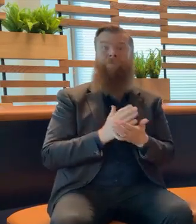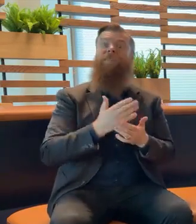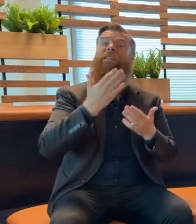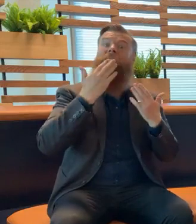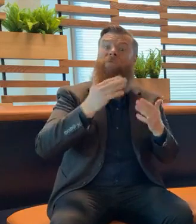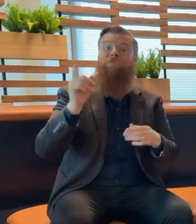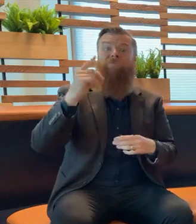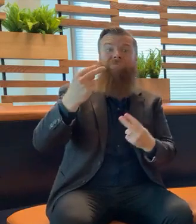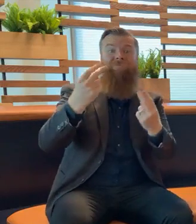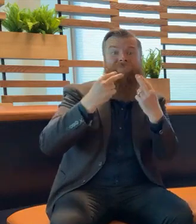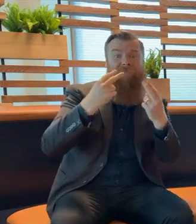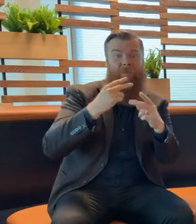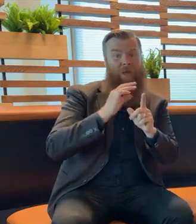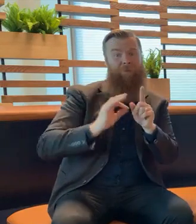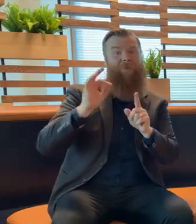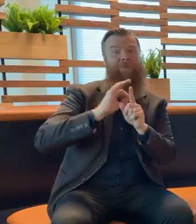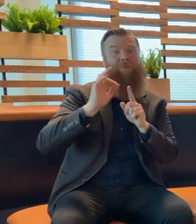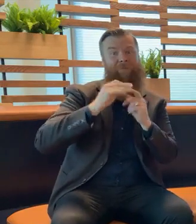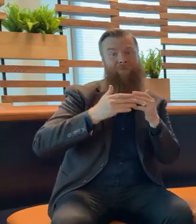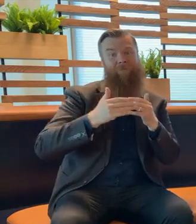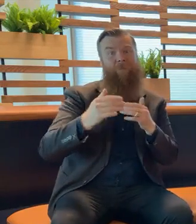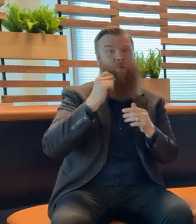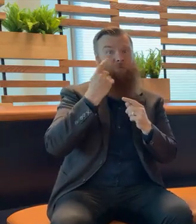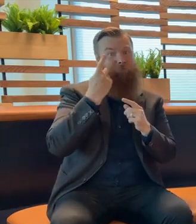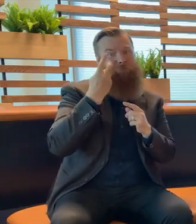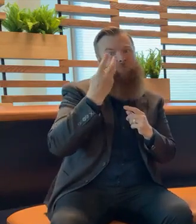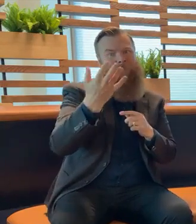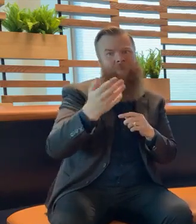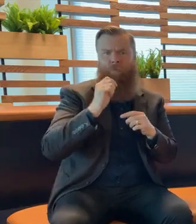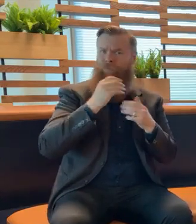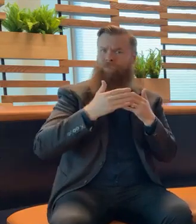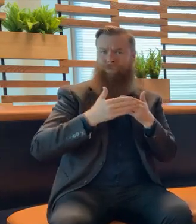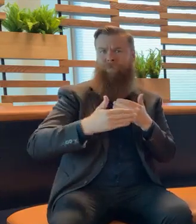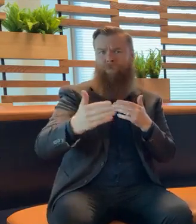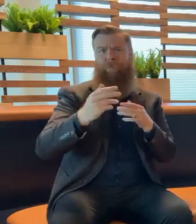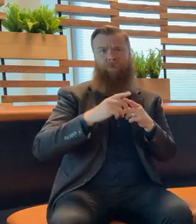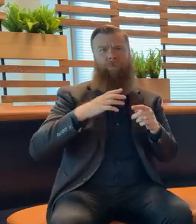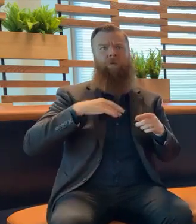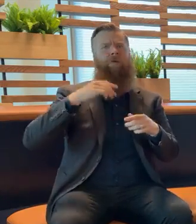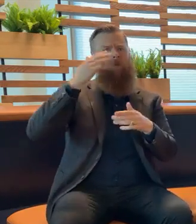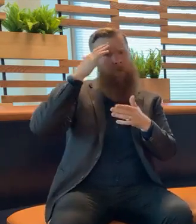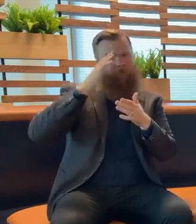days and right through while we get to know more about this virus. Thank you.